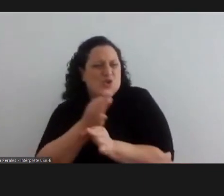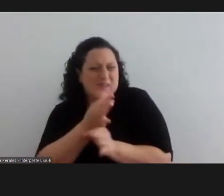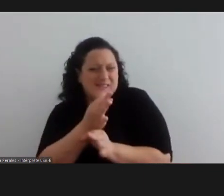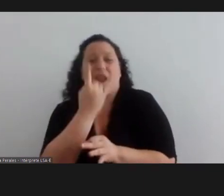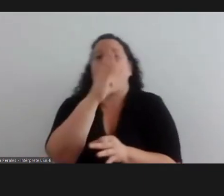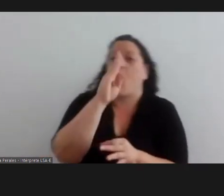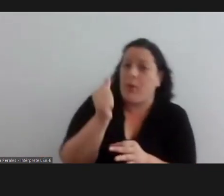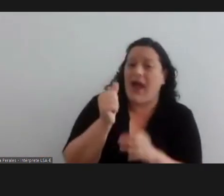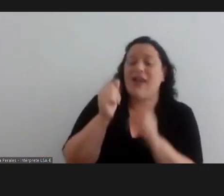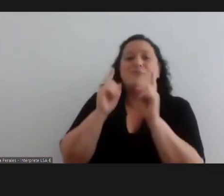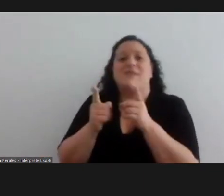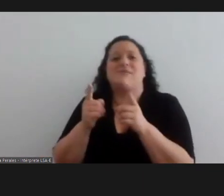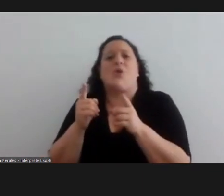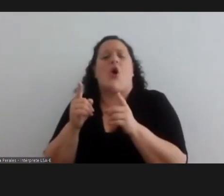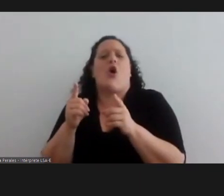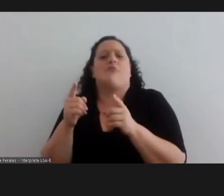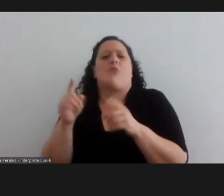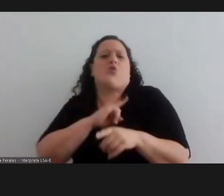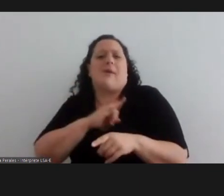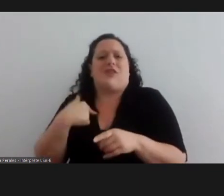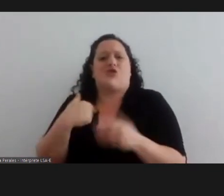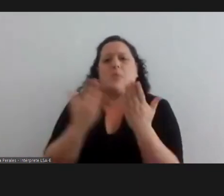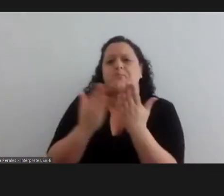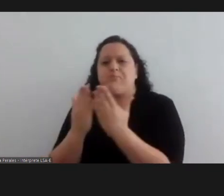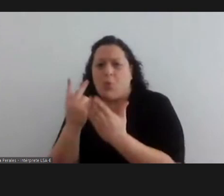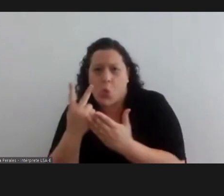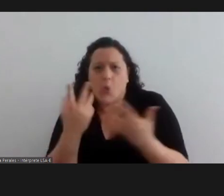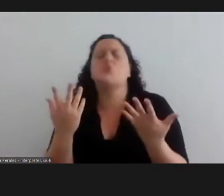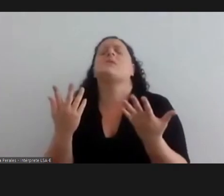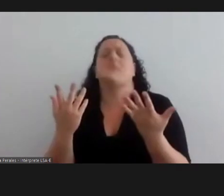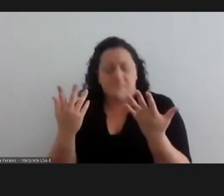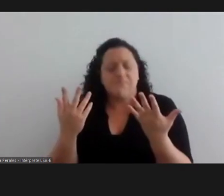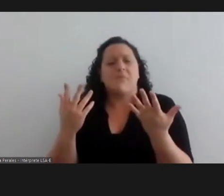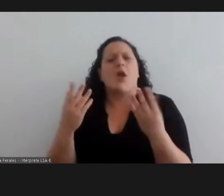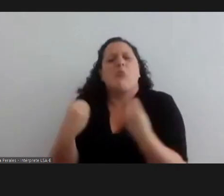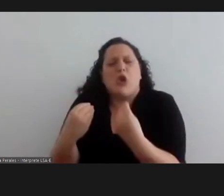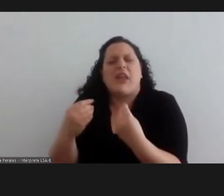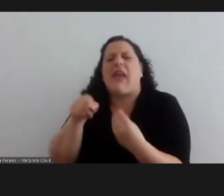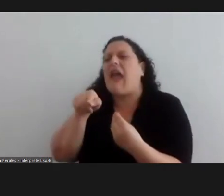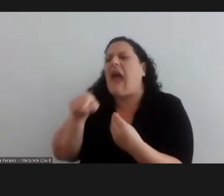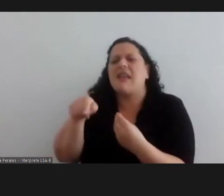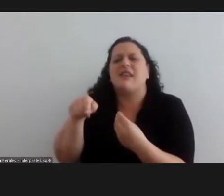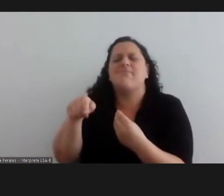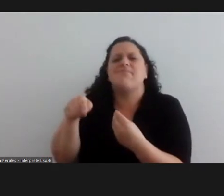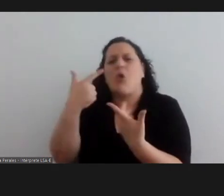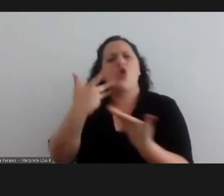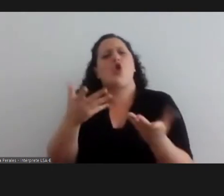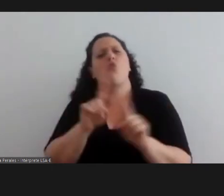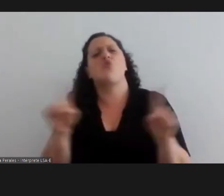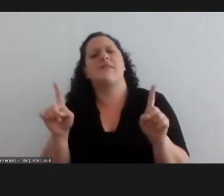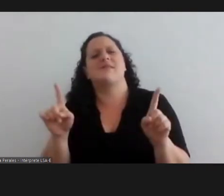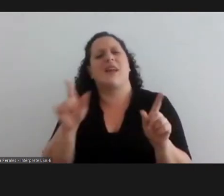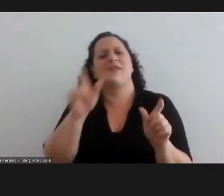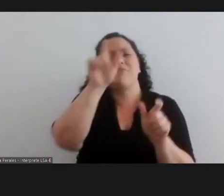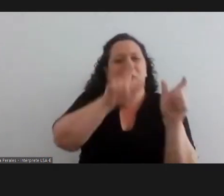taught in university and i am talking about the uva and the argentine film university why